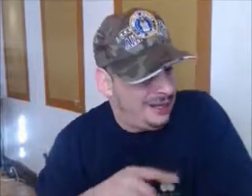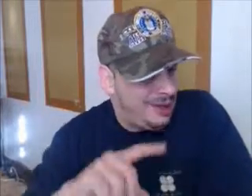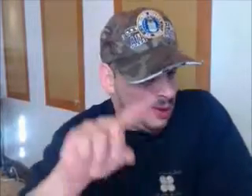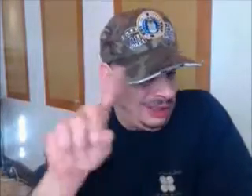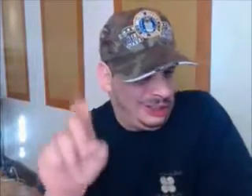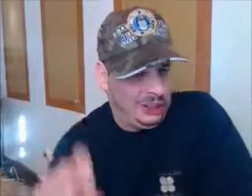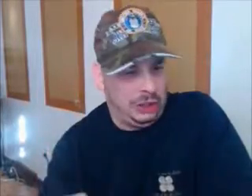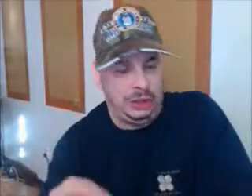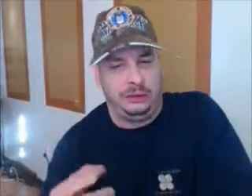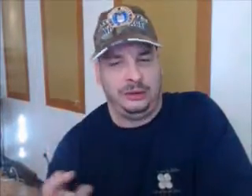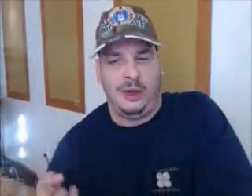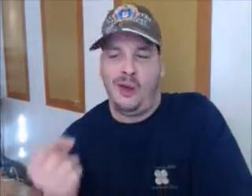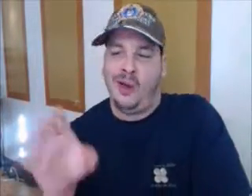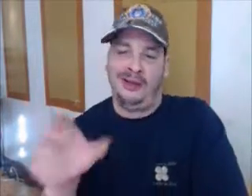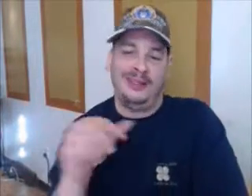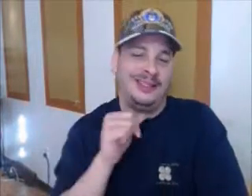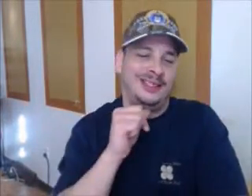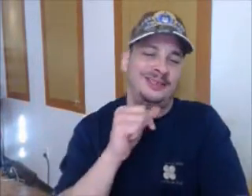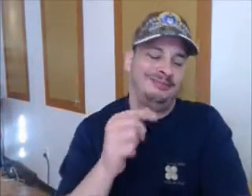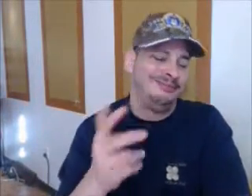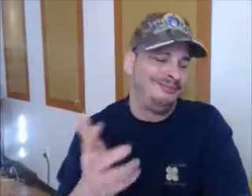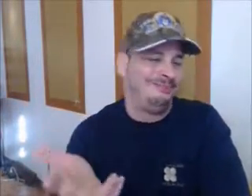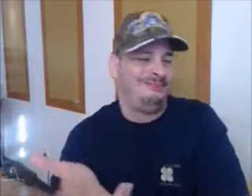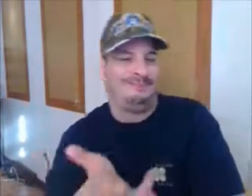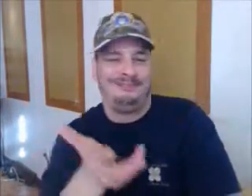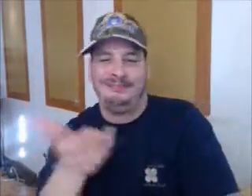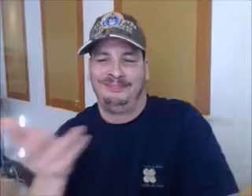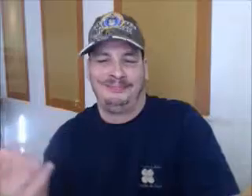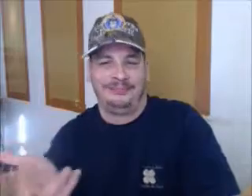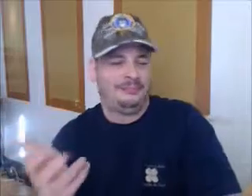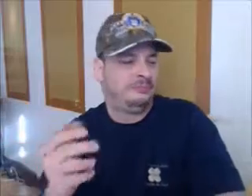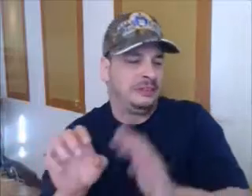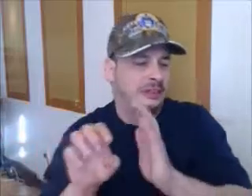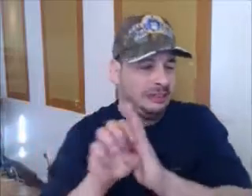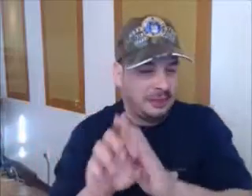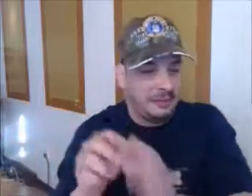the only one that's getting off on. You can tell a lot about a person from the baggage they carry.